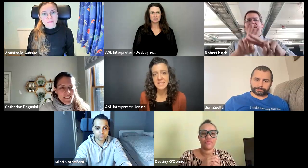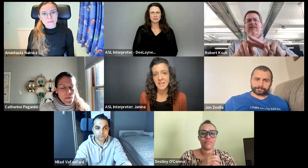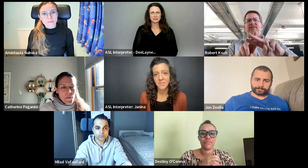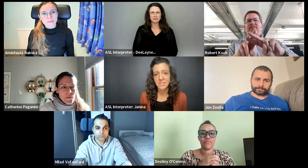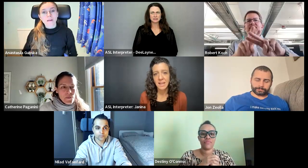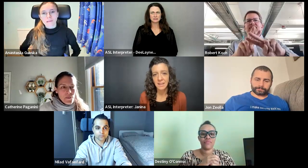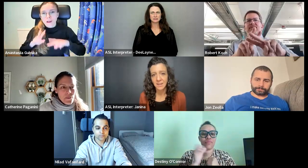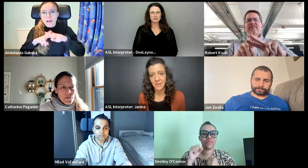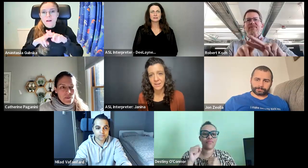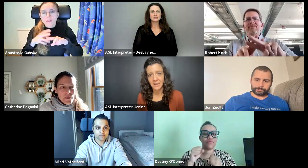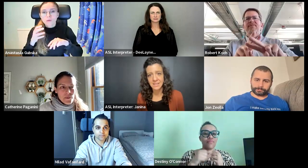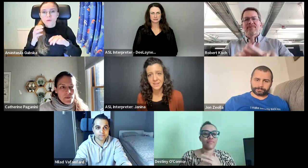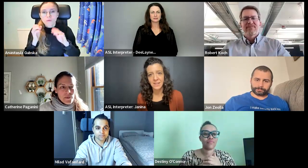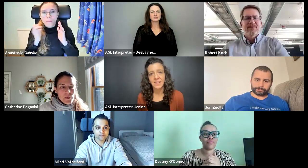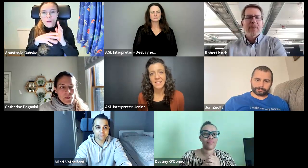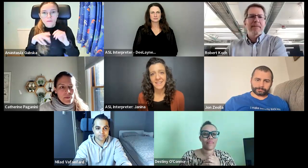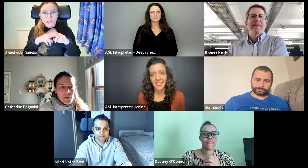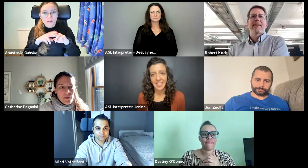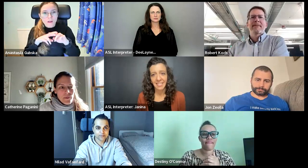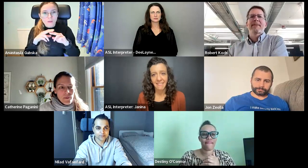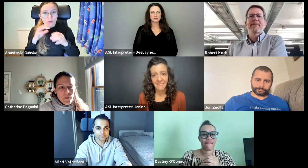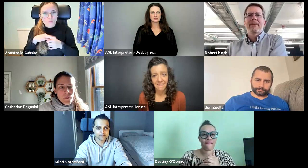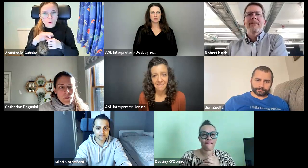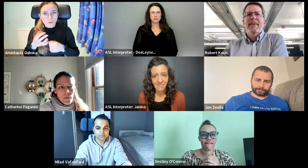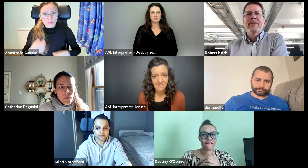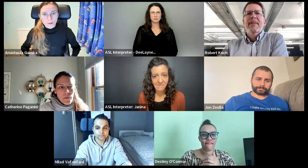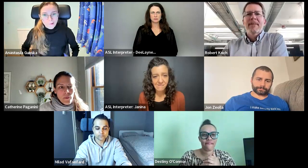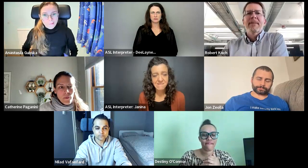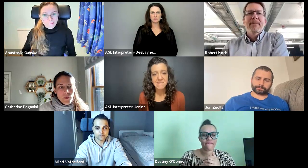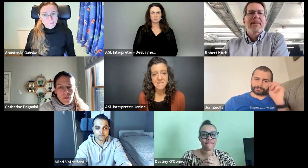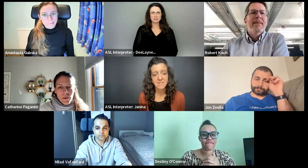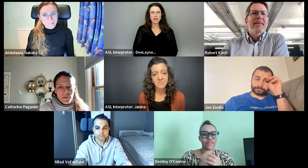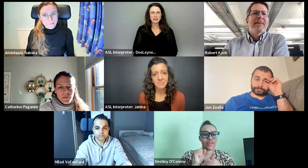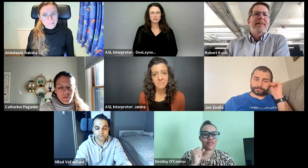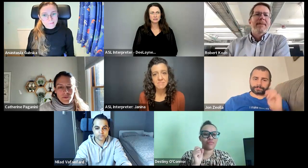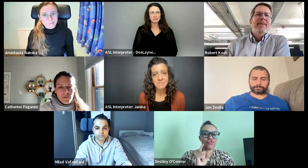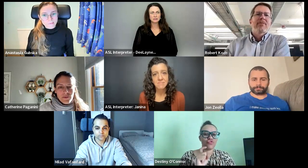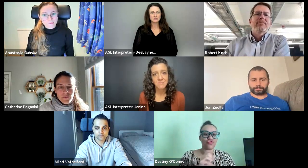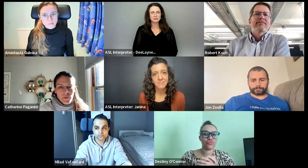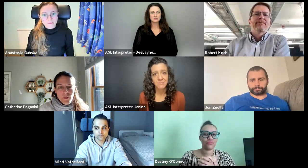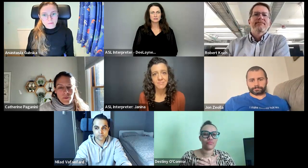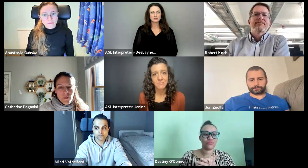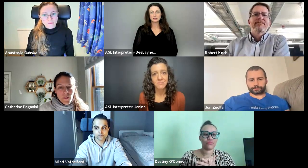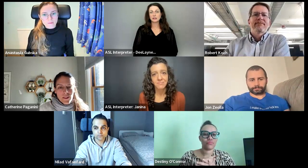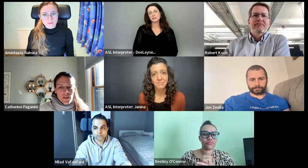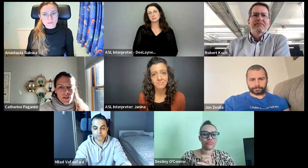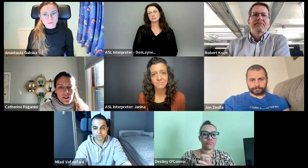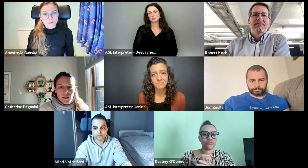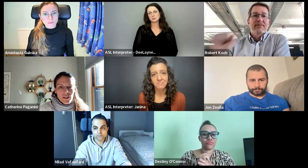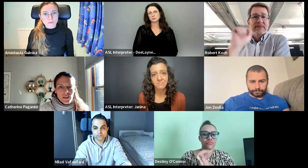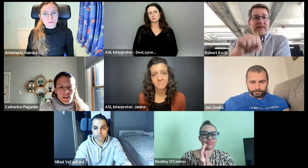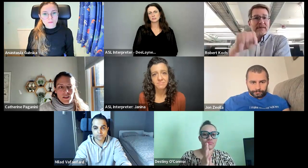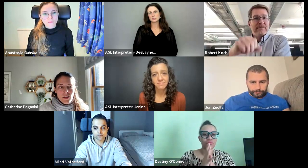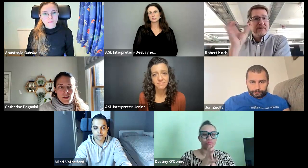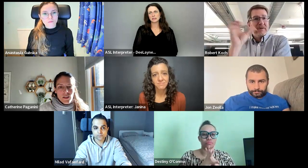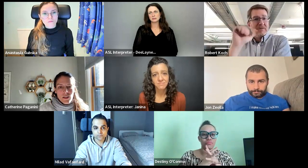This is the sign for Slack here in ASL. So we could put our vote on Slack. I guess that's